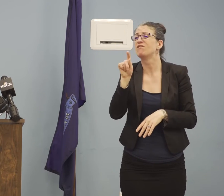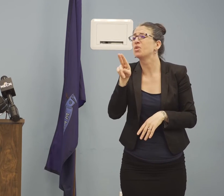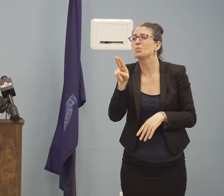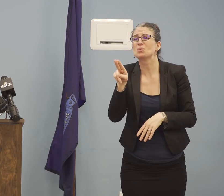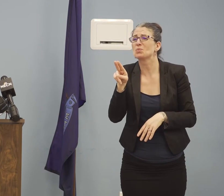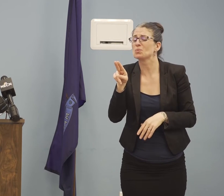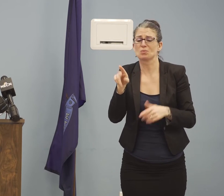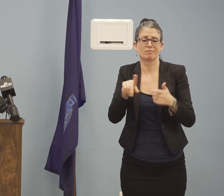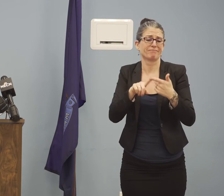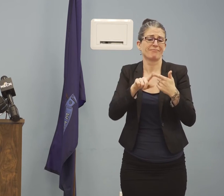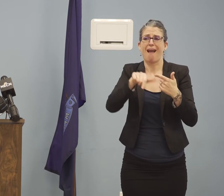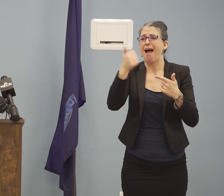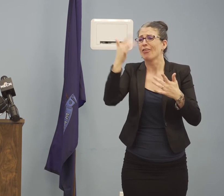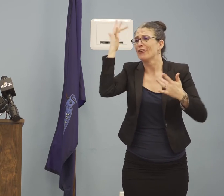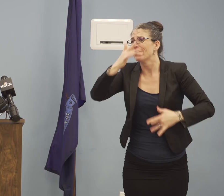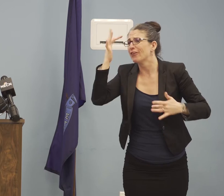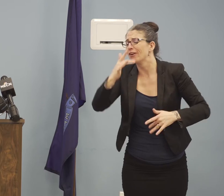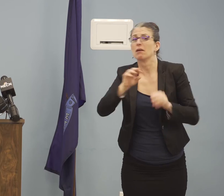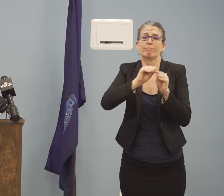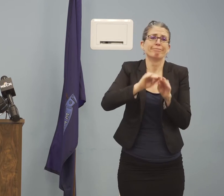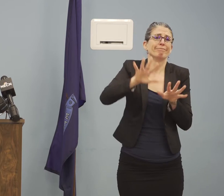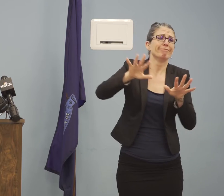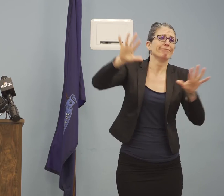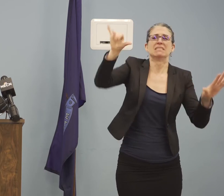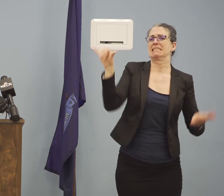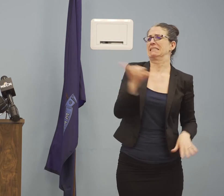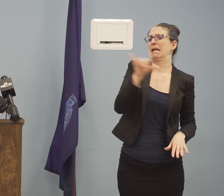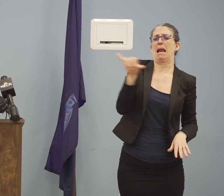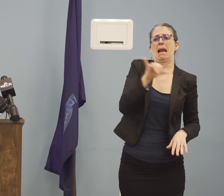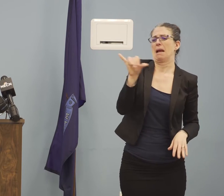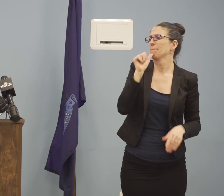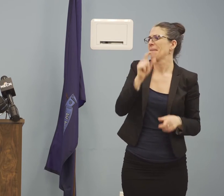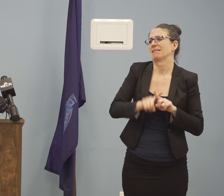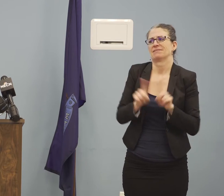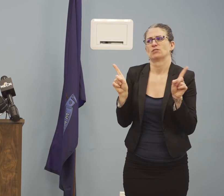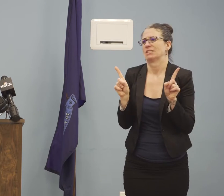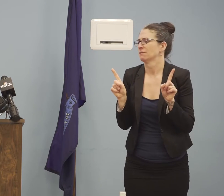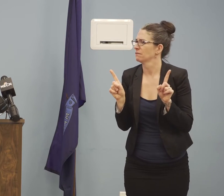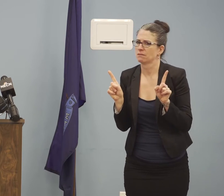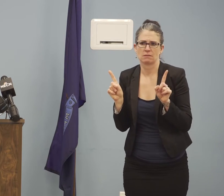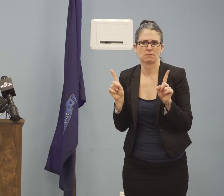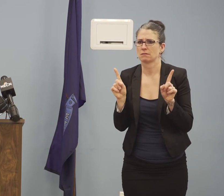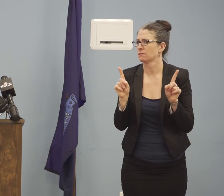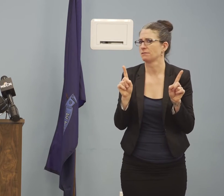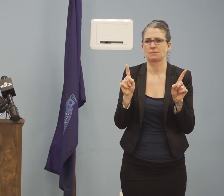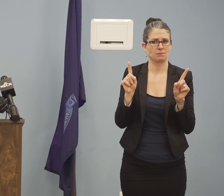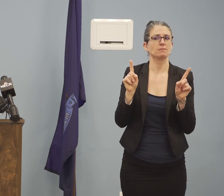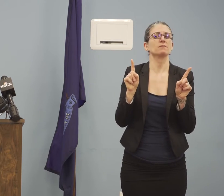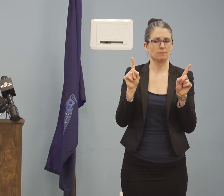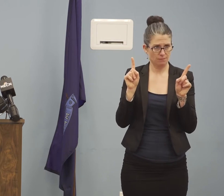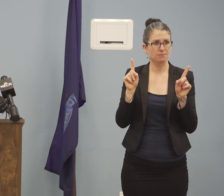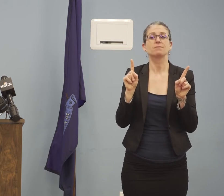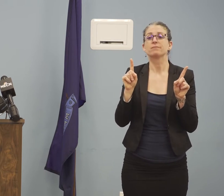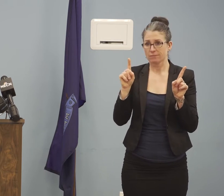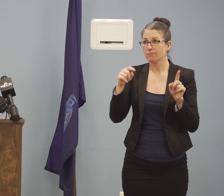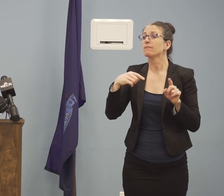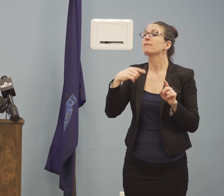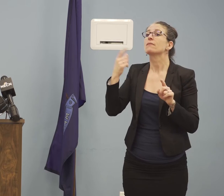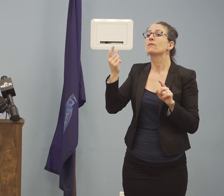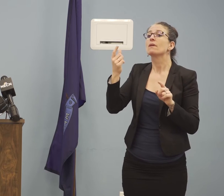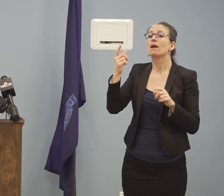the time between the first introduction and the finding of cases in other parts of the area is pretty short.